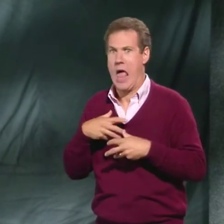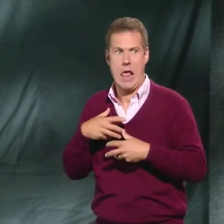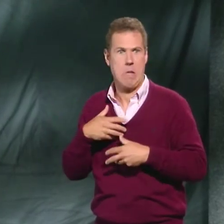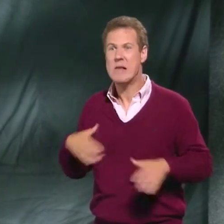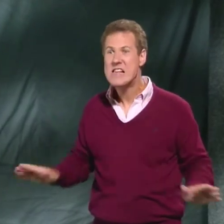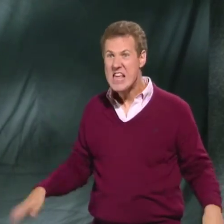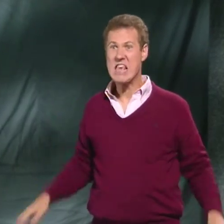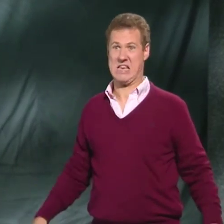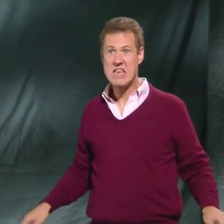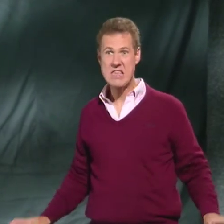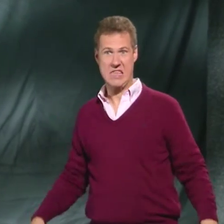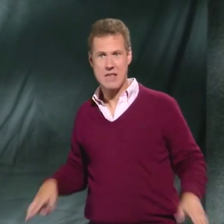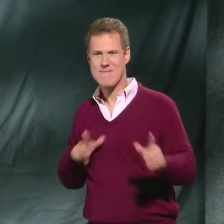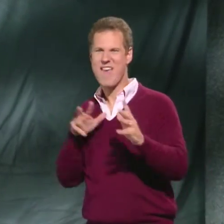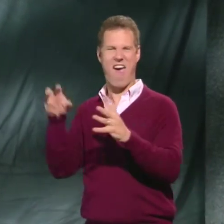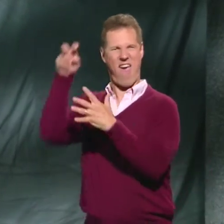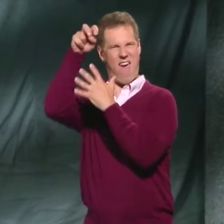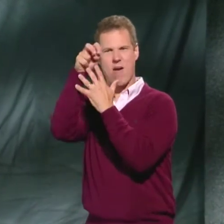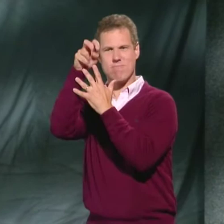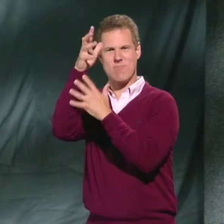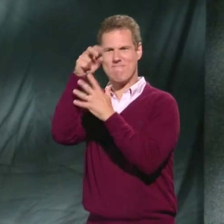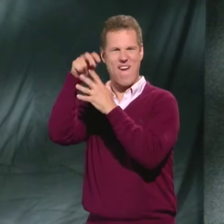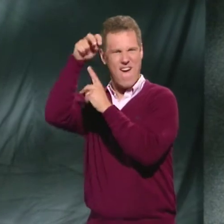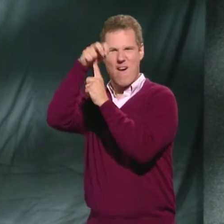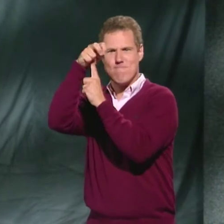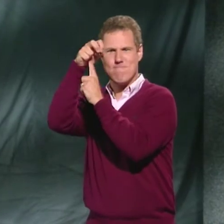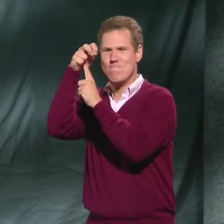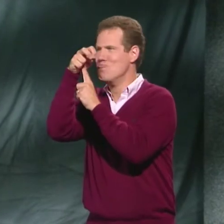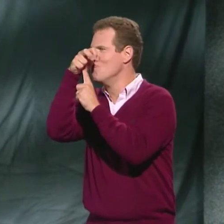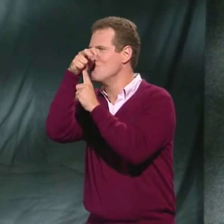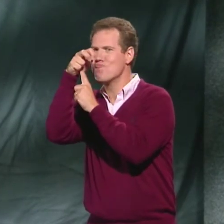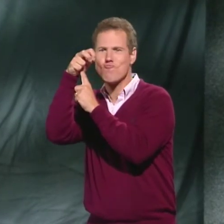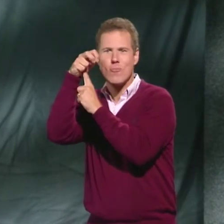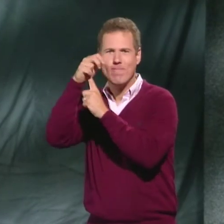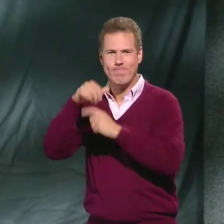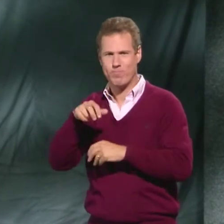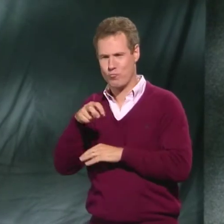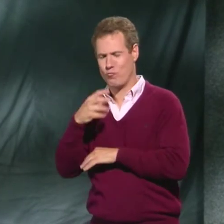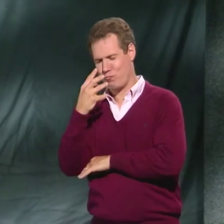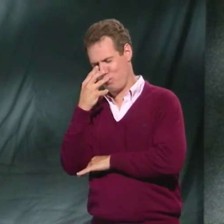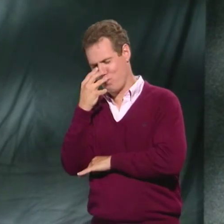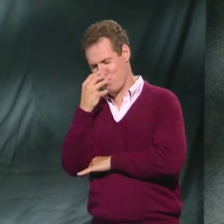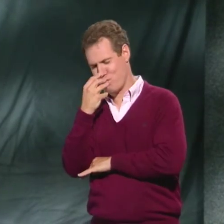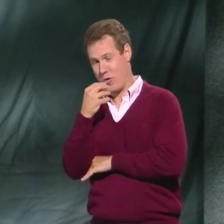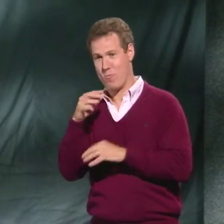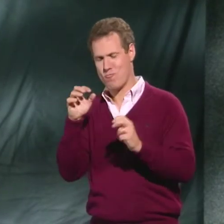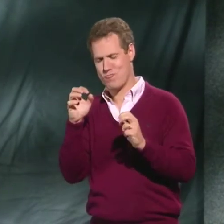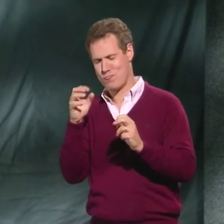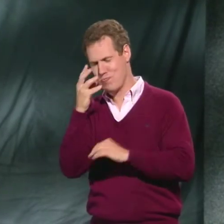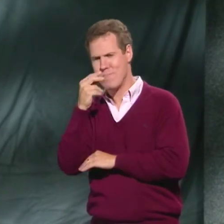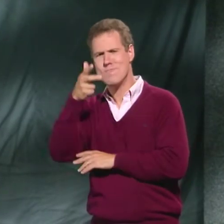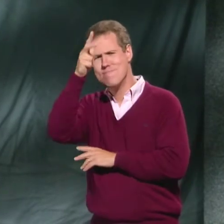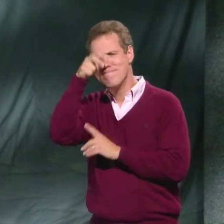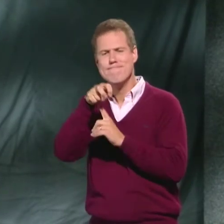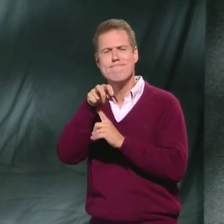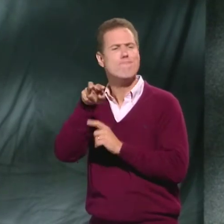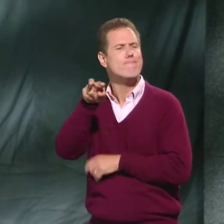so he climbed to the very top of the tree and slept on the branch. Everyone went to sleep, but the rooster